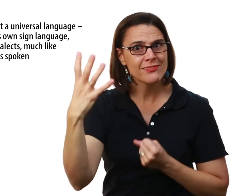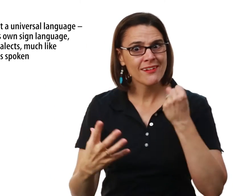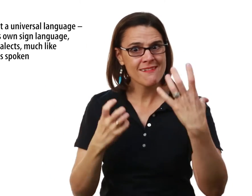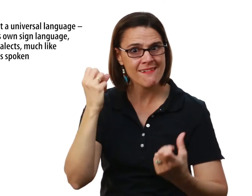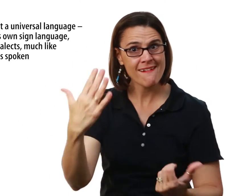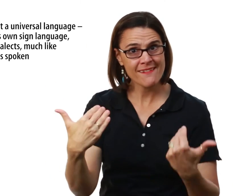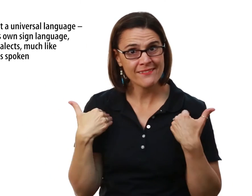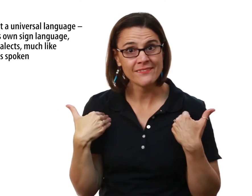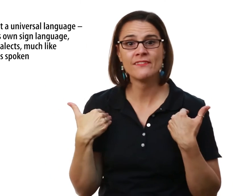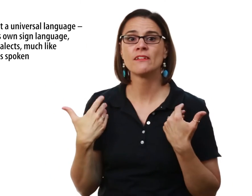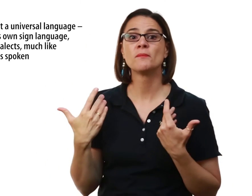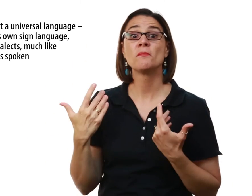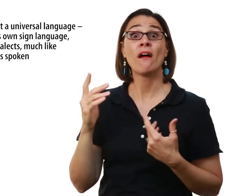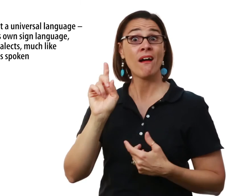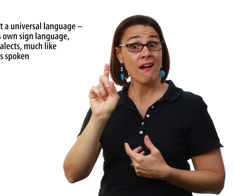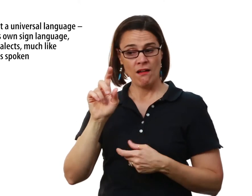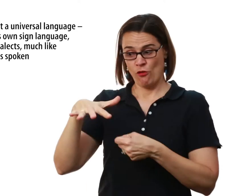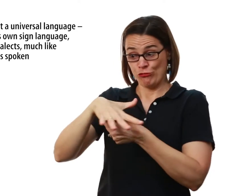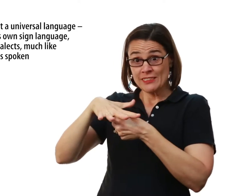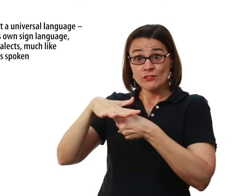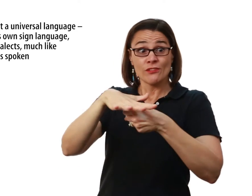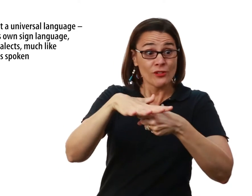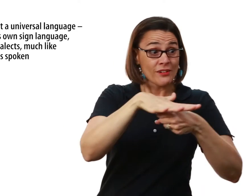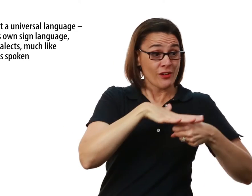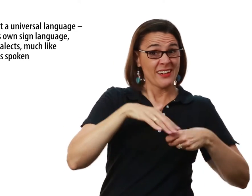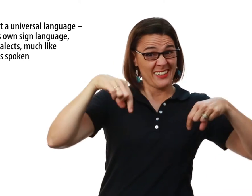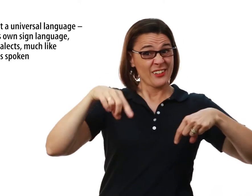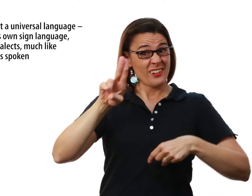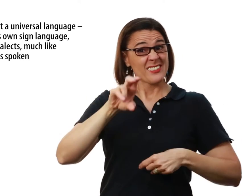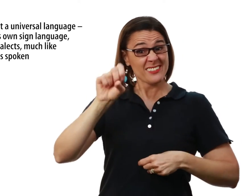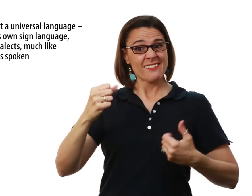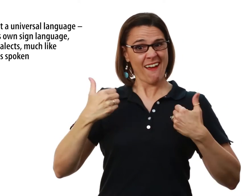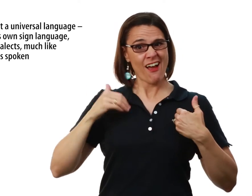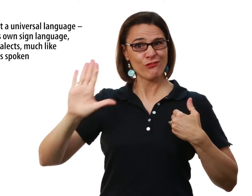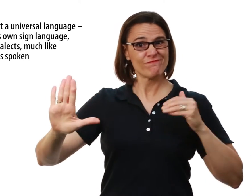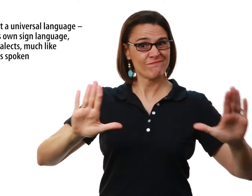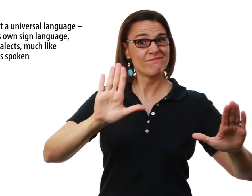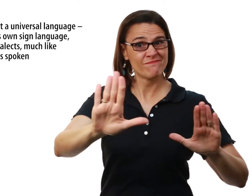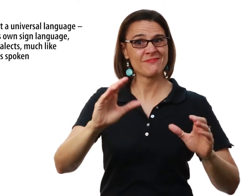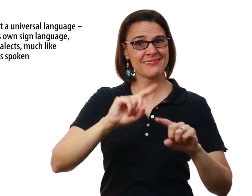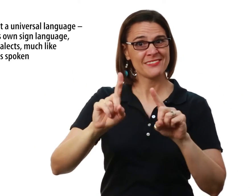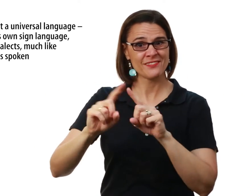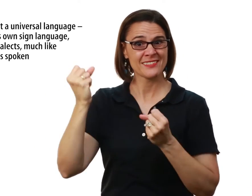their own sign language There's also regional signs in the United States that have their own signs